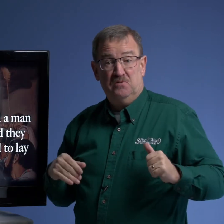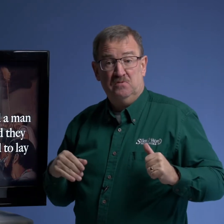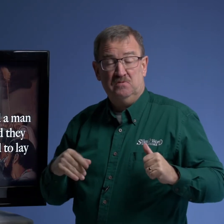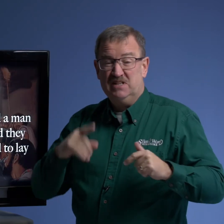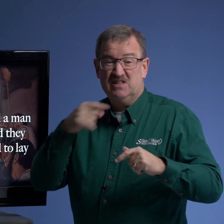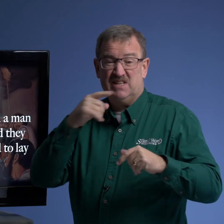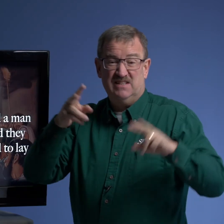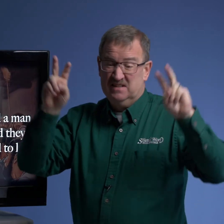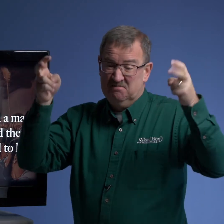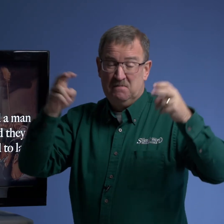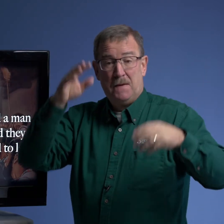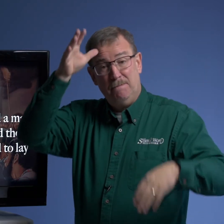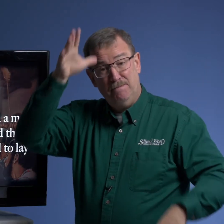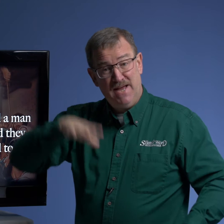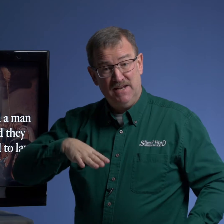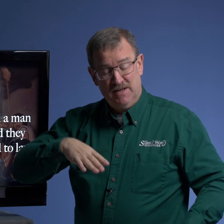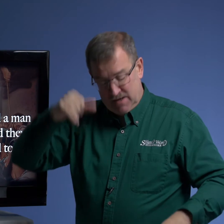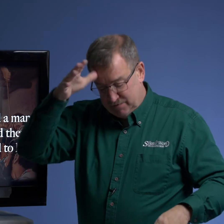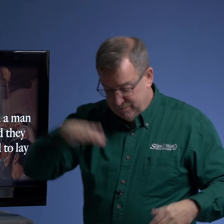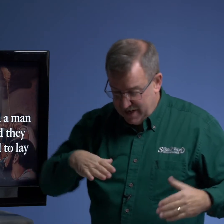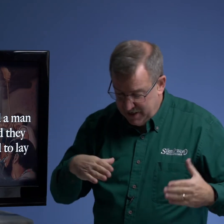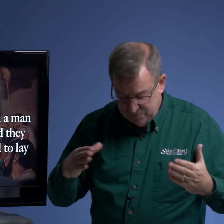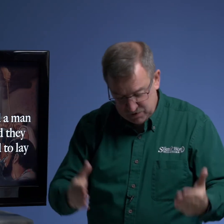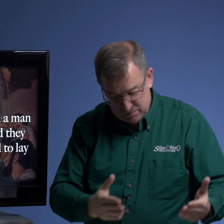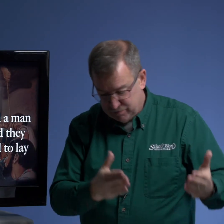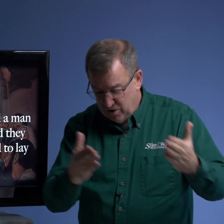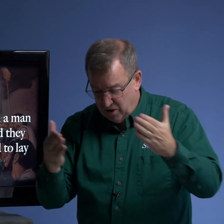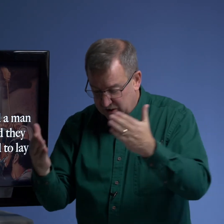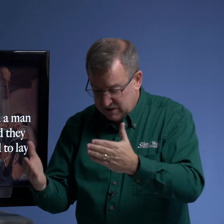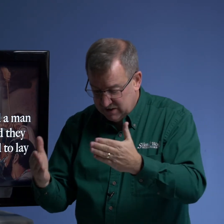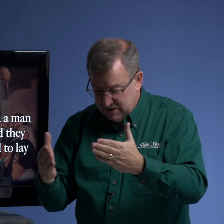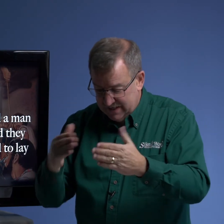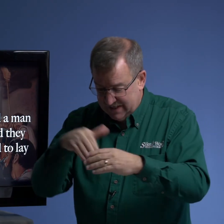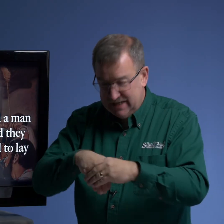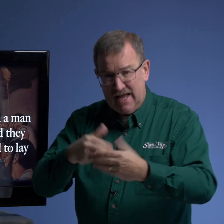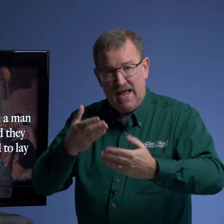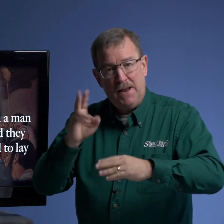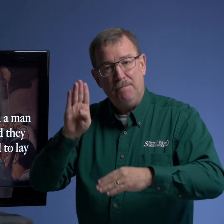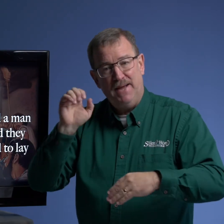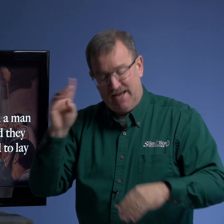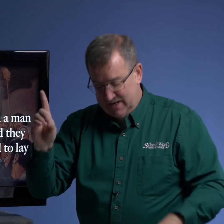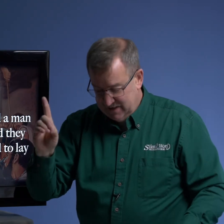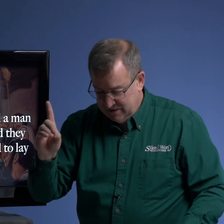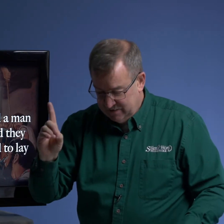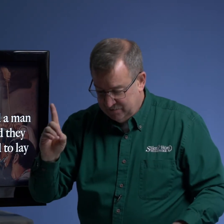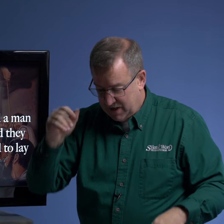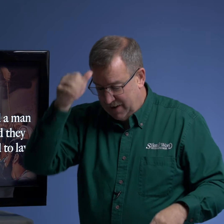it just says men men brought in a bed a